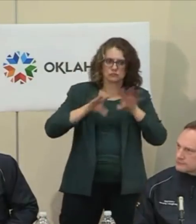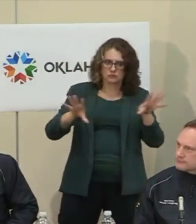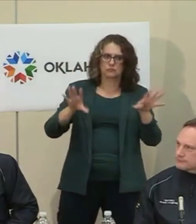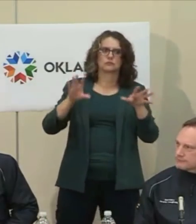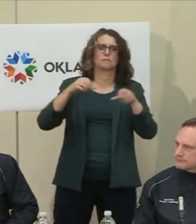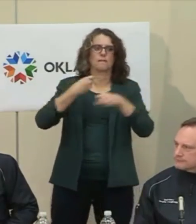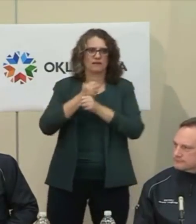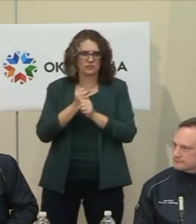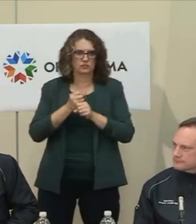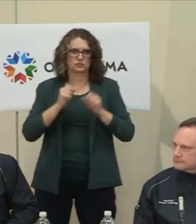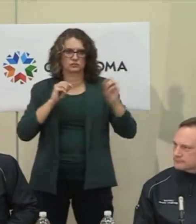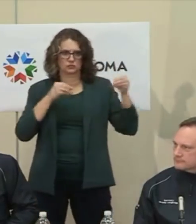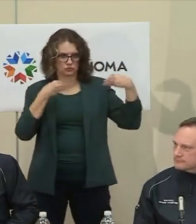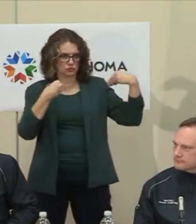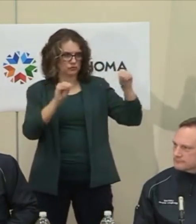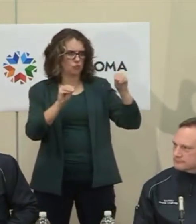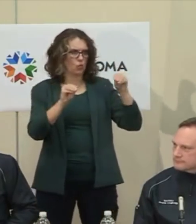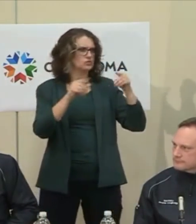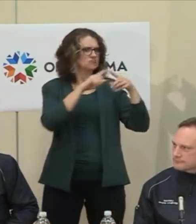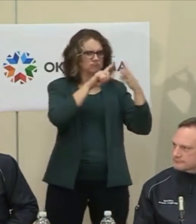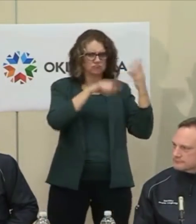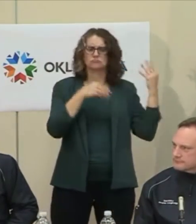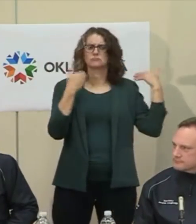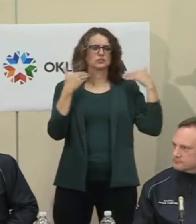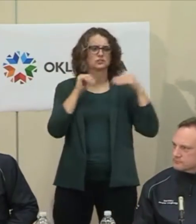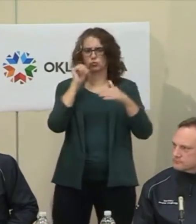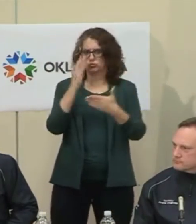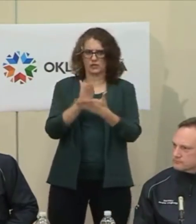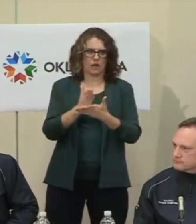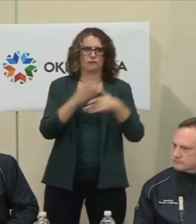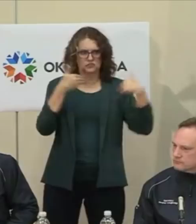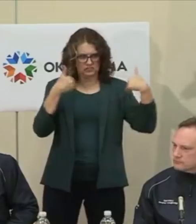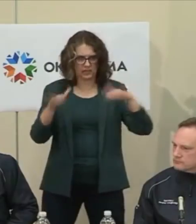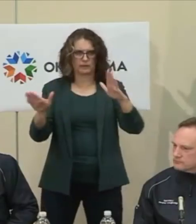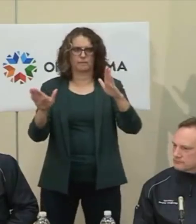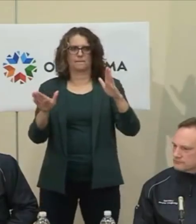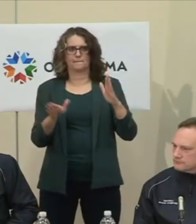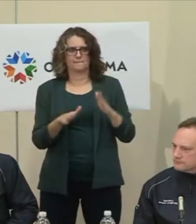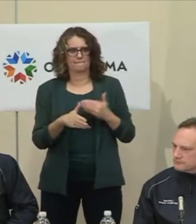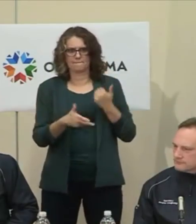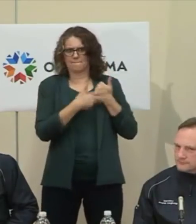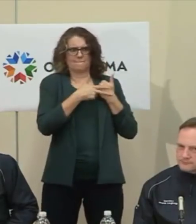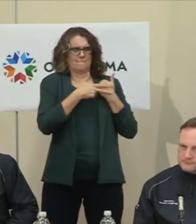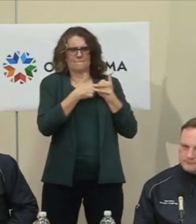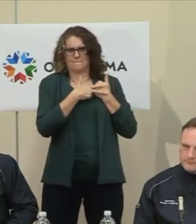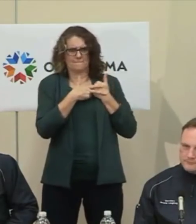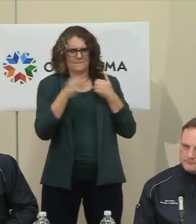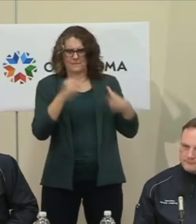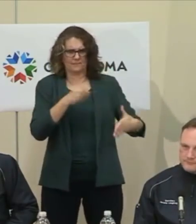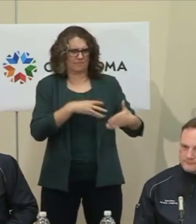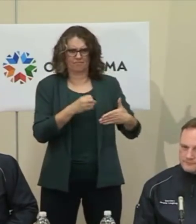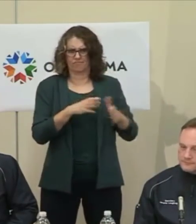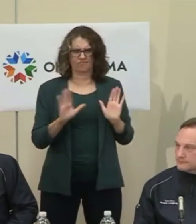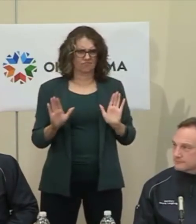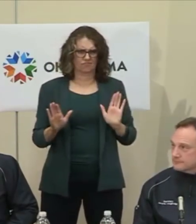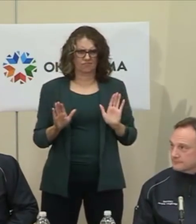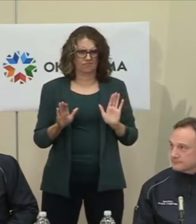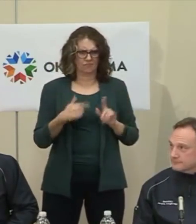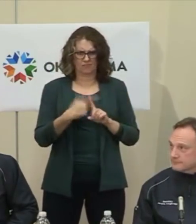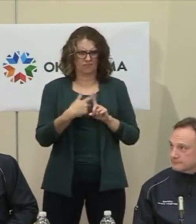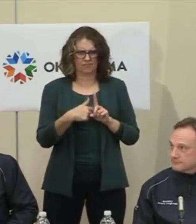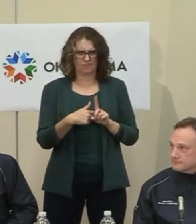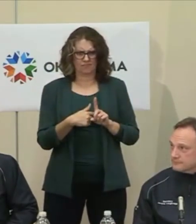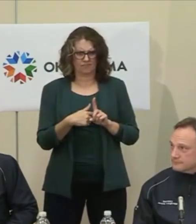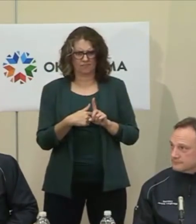stores. So there's no need for Oklahomans to stockpile, you know, months' worth of anything.